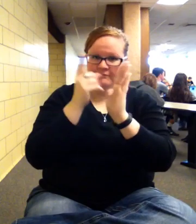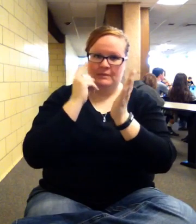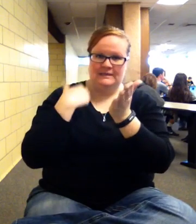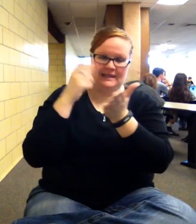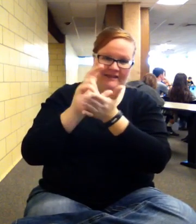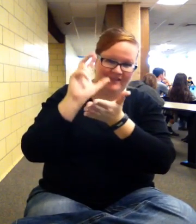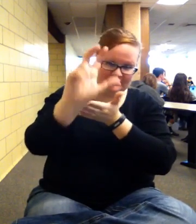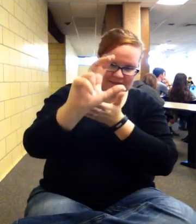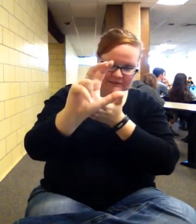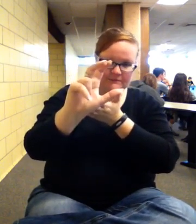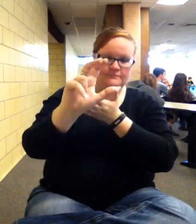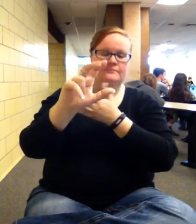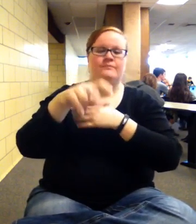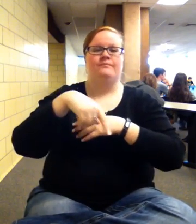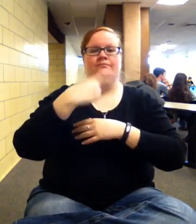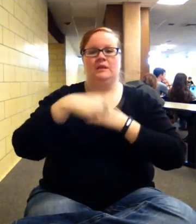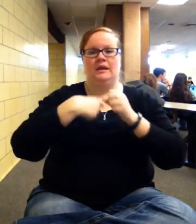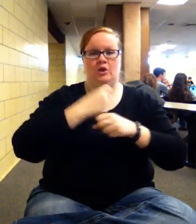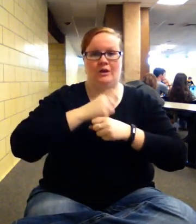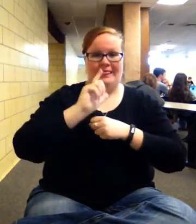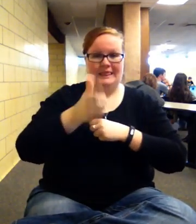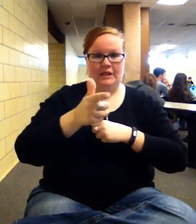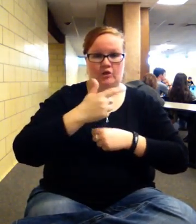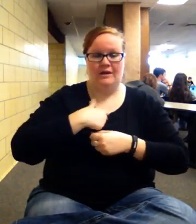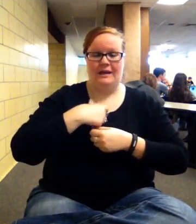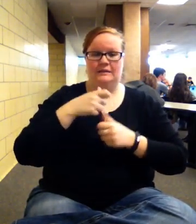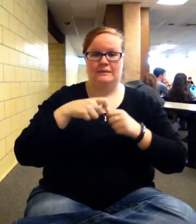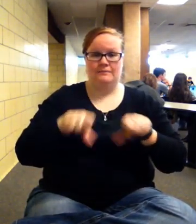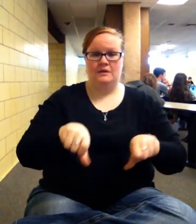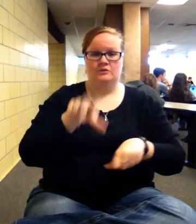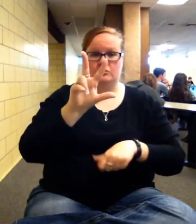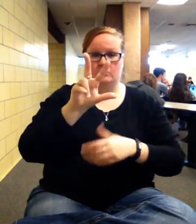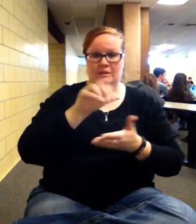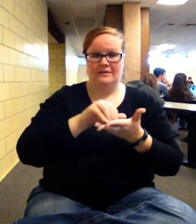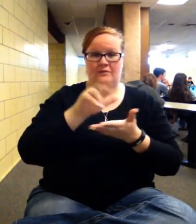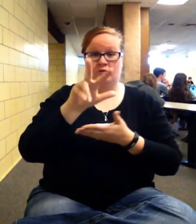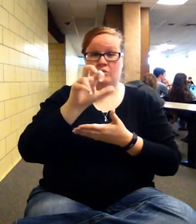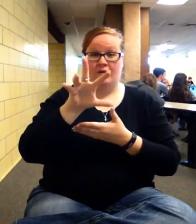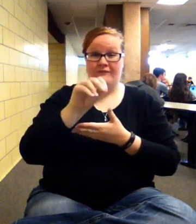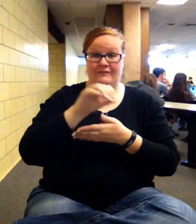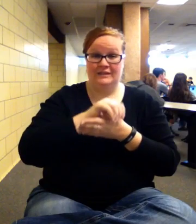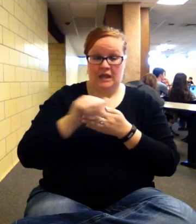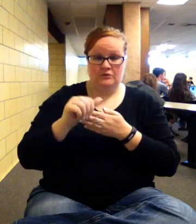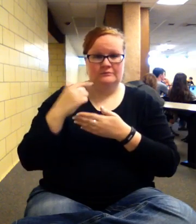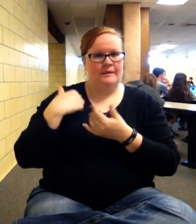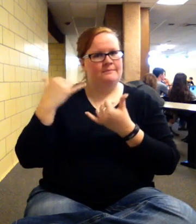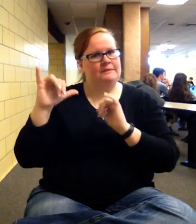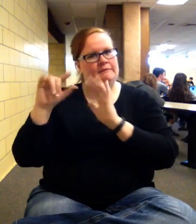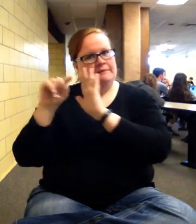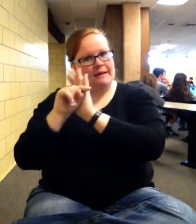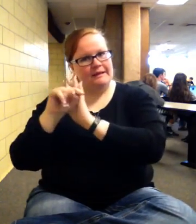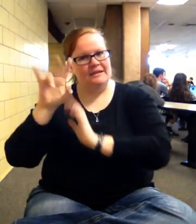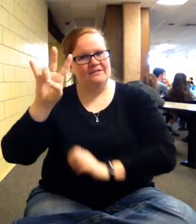Then a year later, I deposit $3,350, so I'm still negative $7,650.